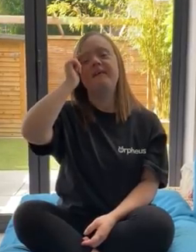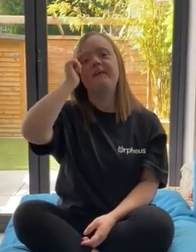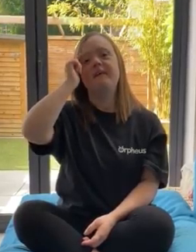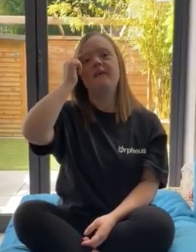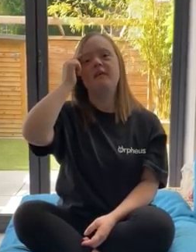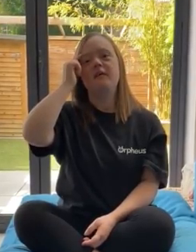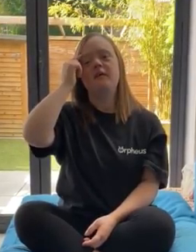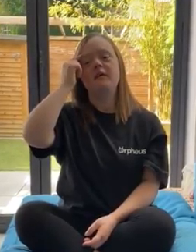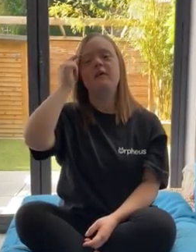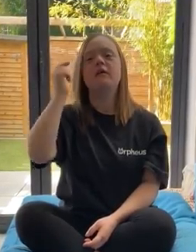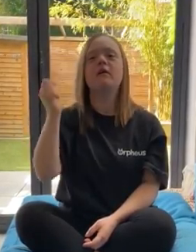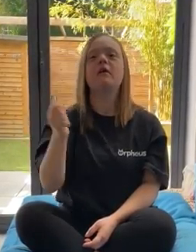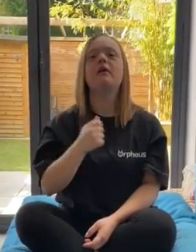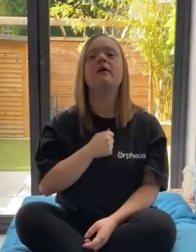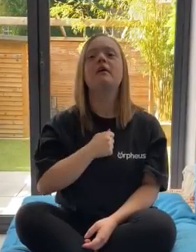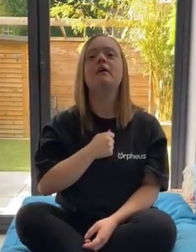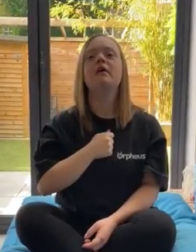I think to myself,